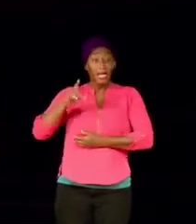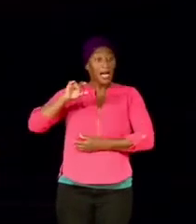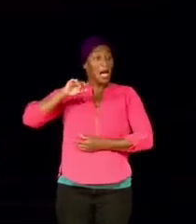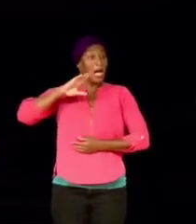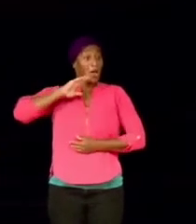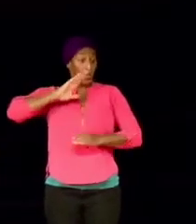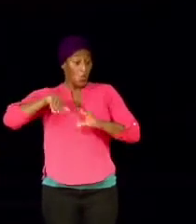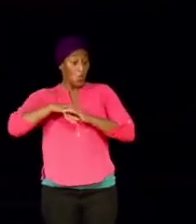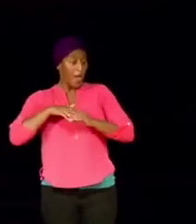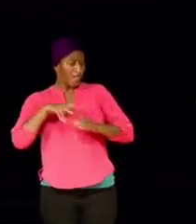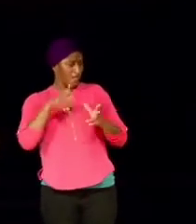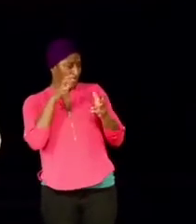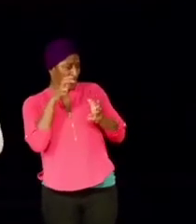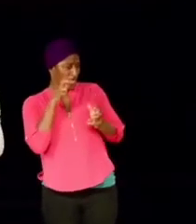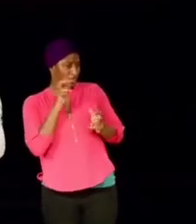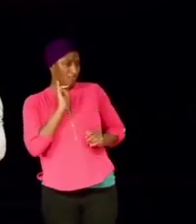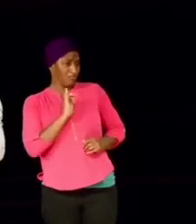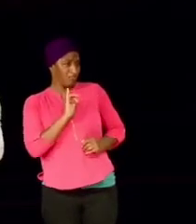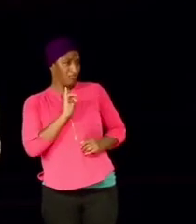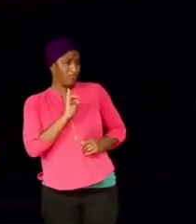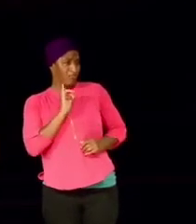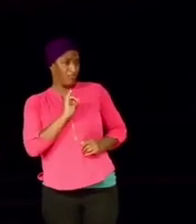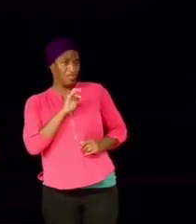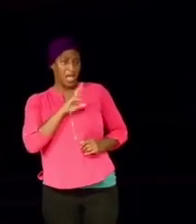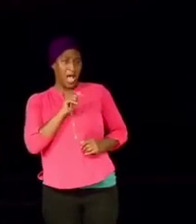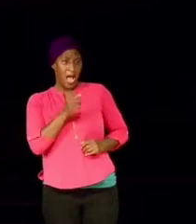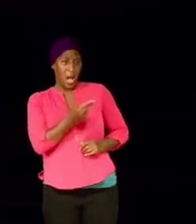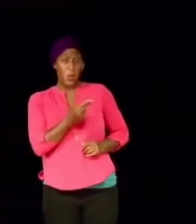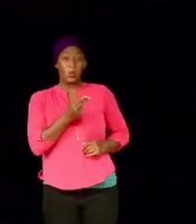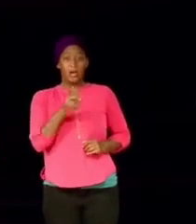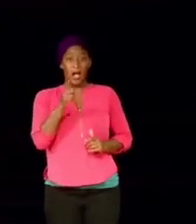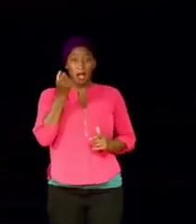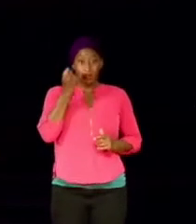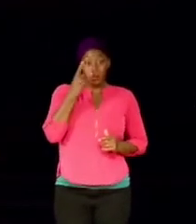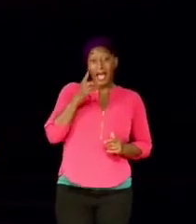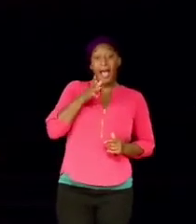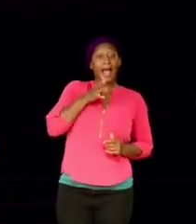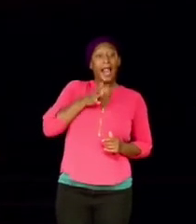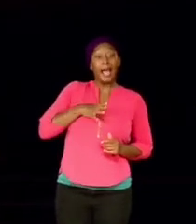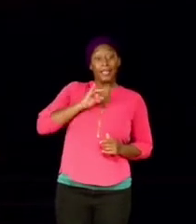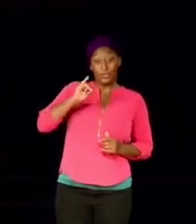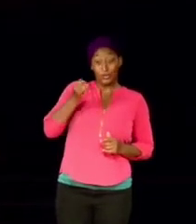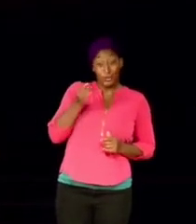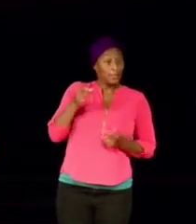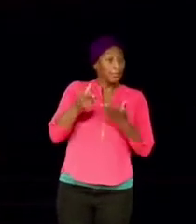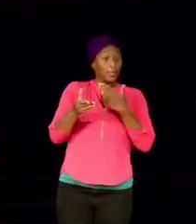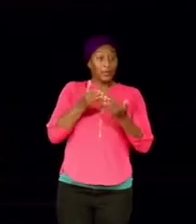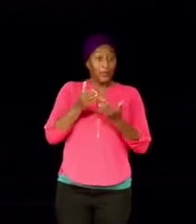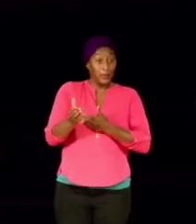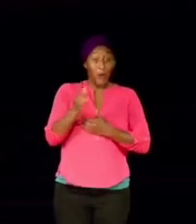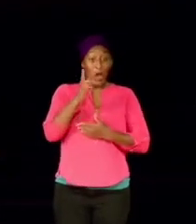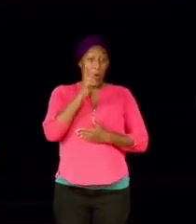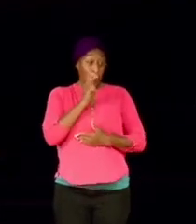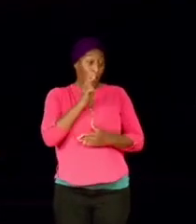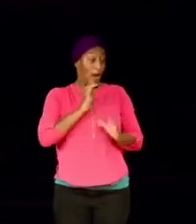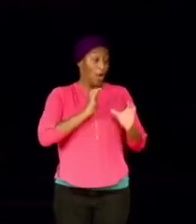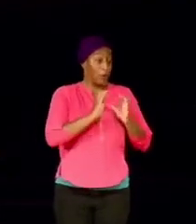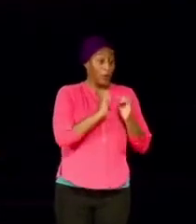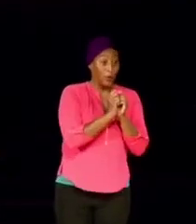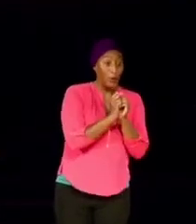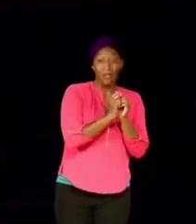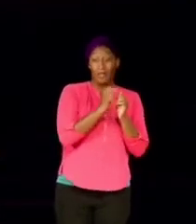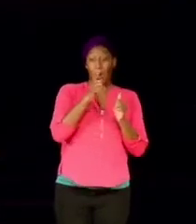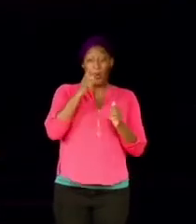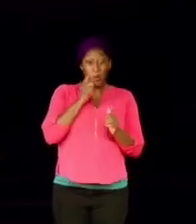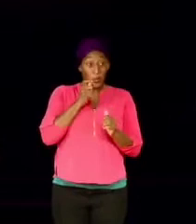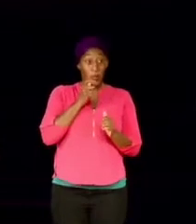conversation from the tent. And one thing I've learned about Lady J, I don't care what I'm talking about or who I'm talking to, whether I realize